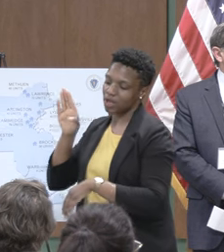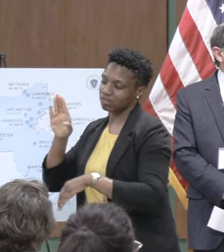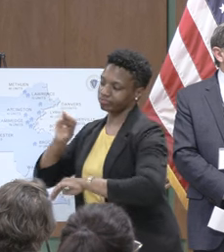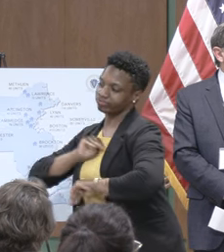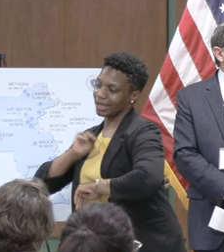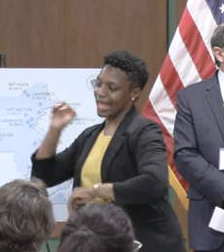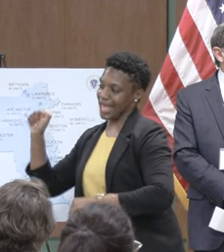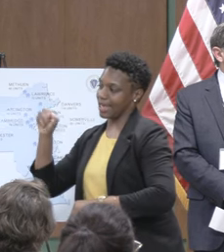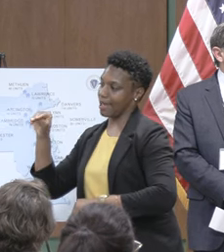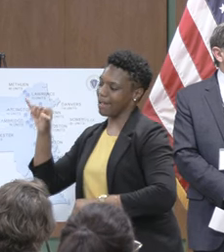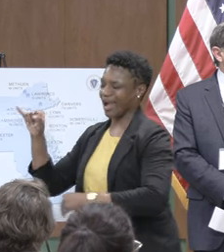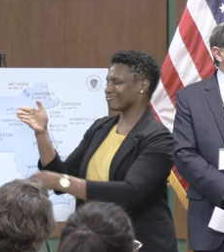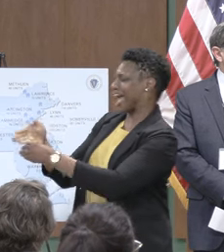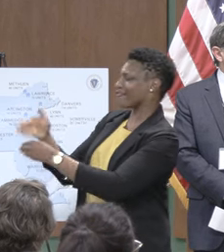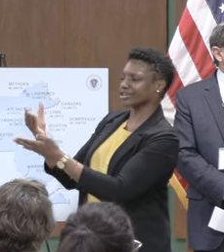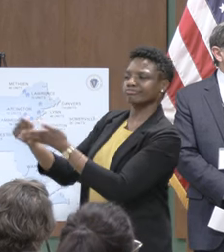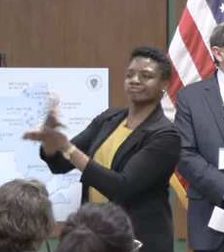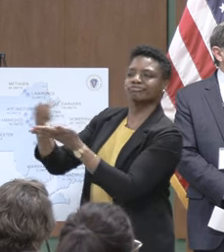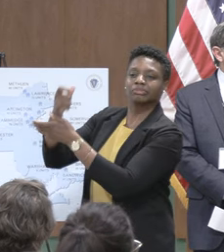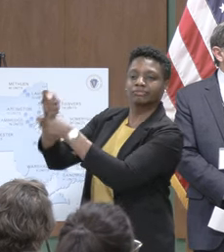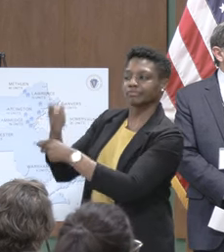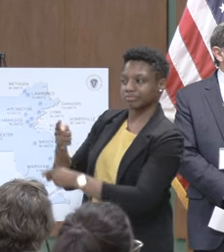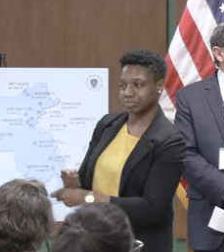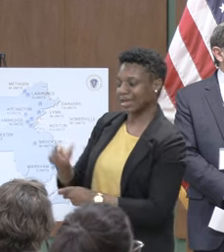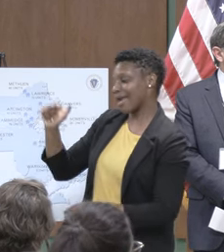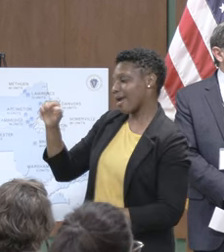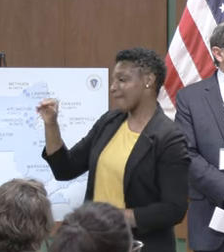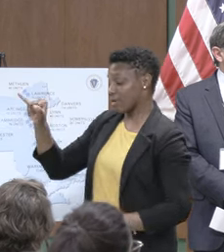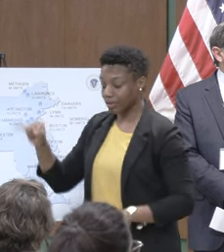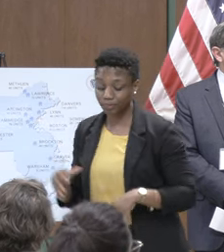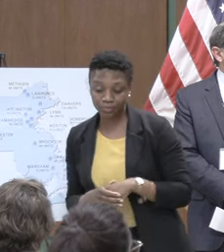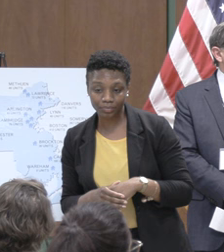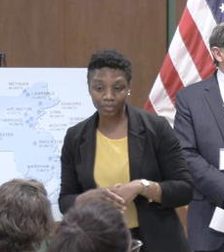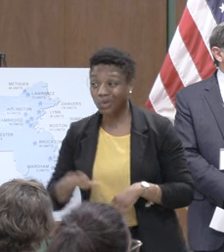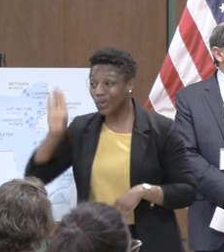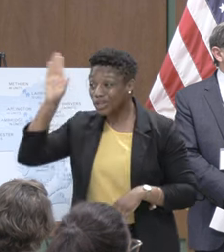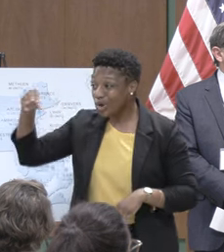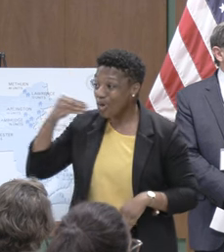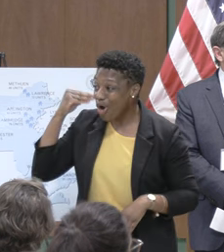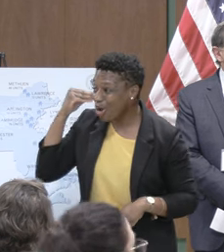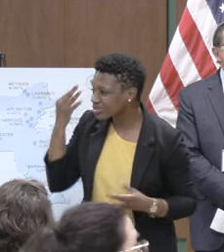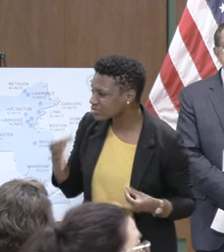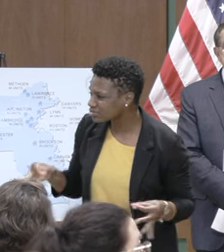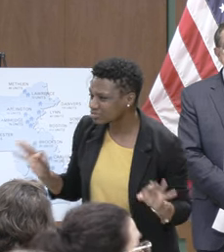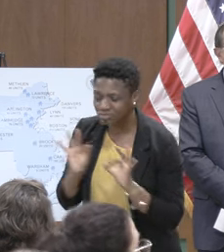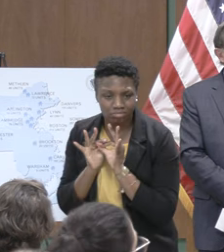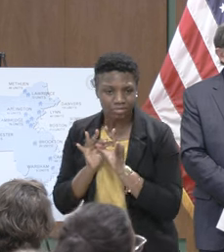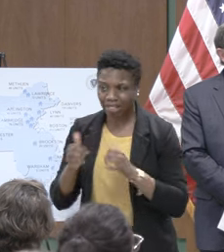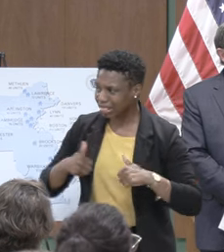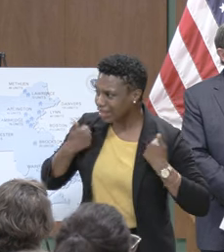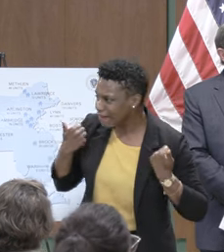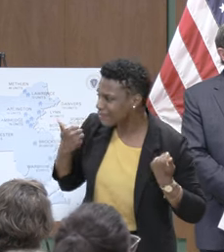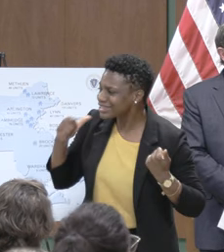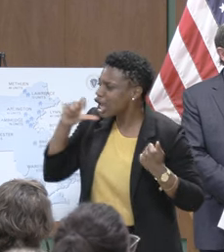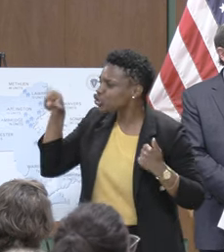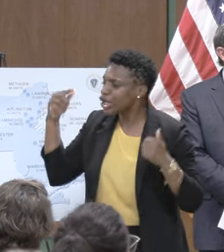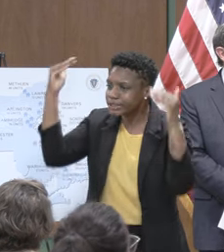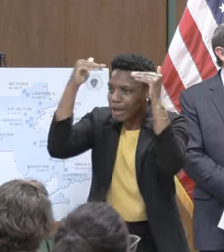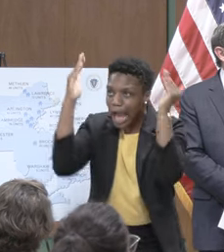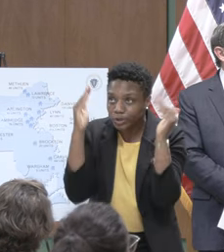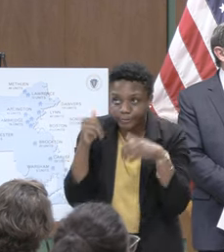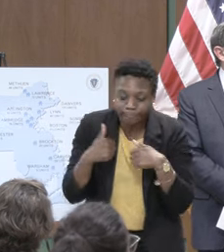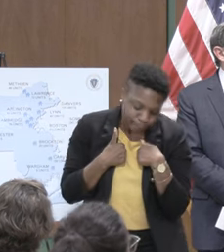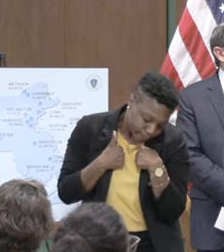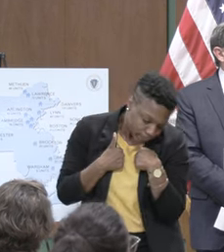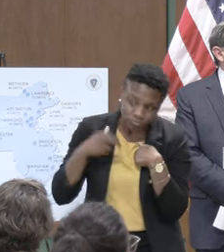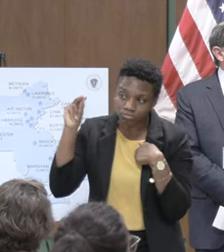percent of the median we know that homes are fundamental housing homes it's more than a roof over one's head